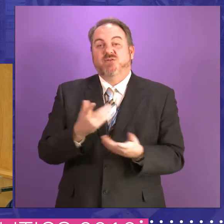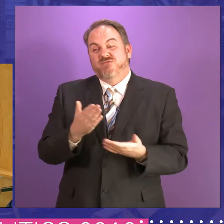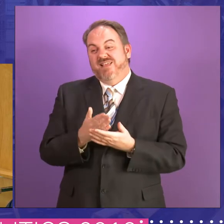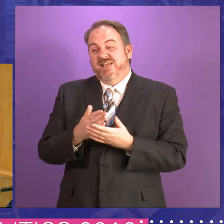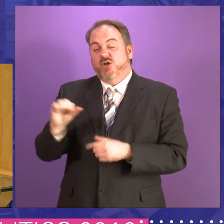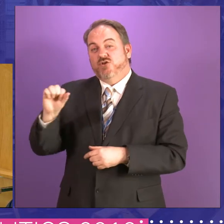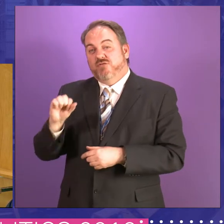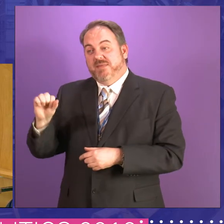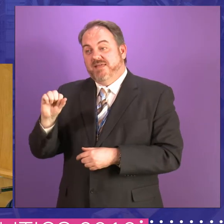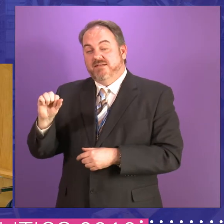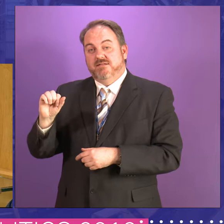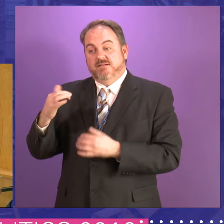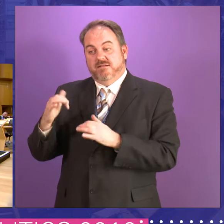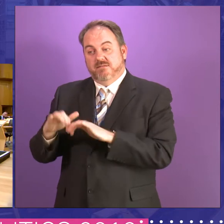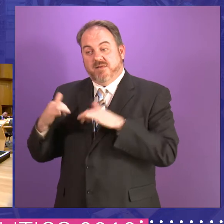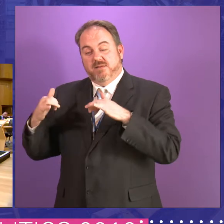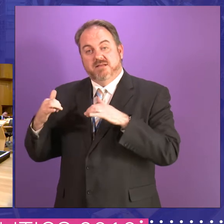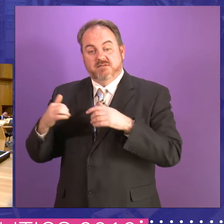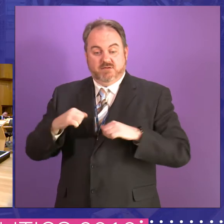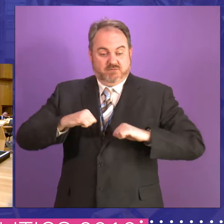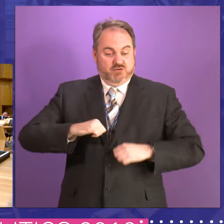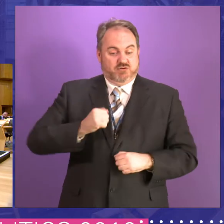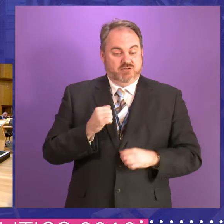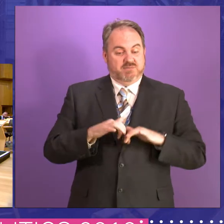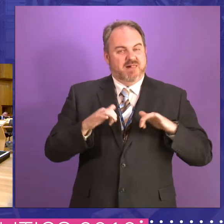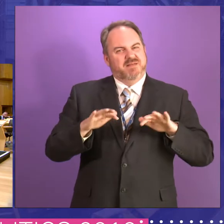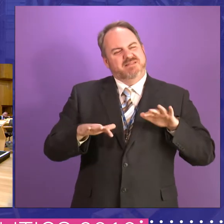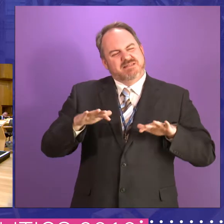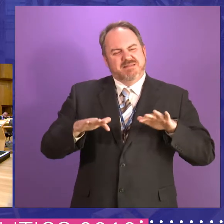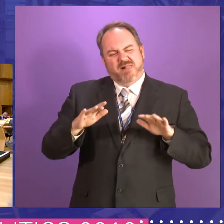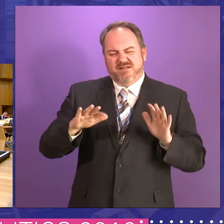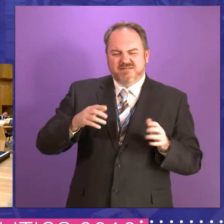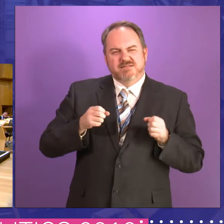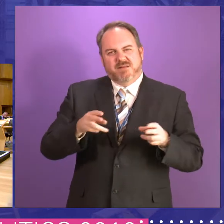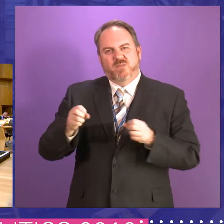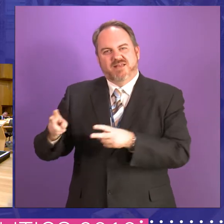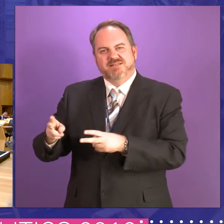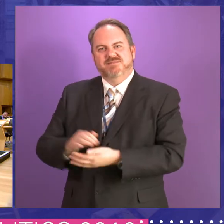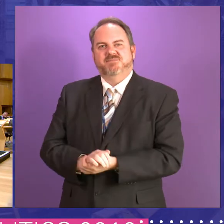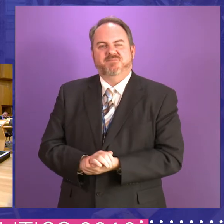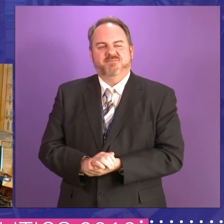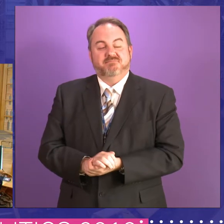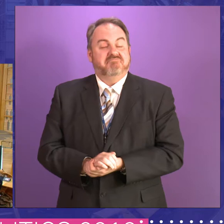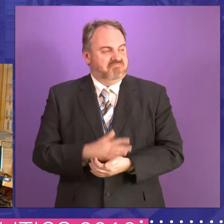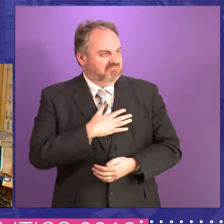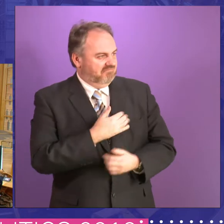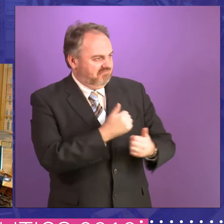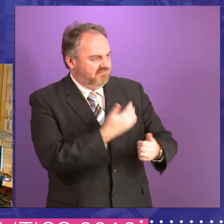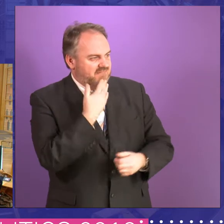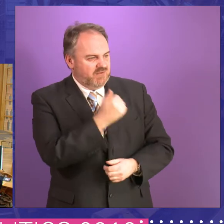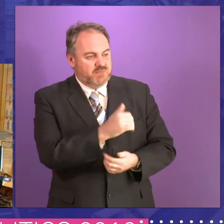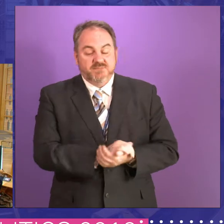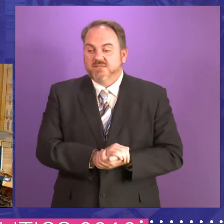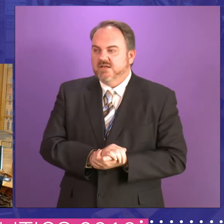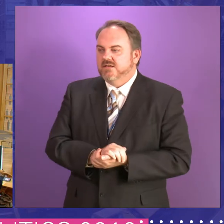between the two institutions. That's good. Well, you've set off, I'm sure, train of thought amongst half the audience already here. Robin, I